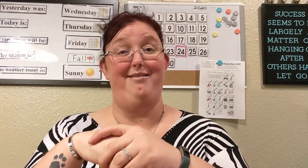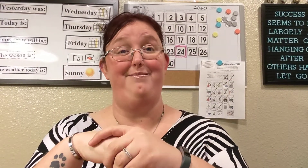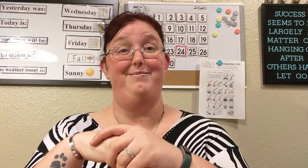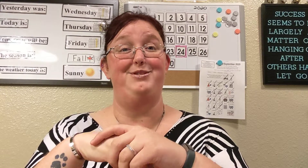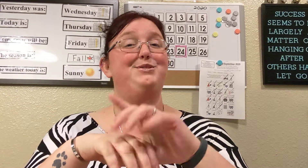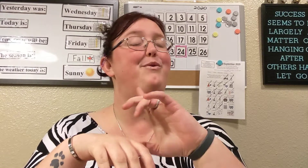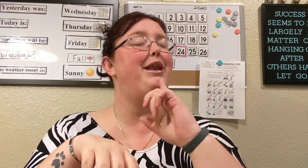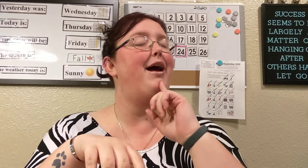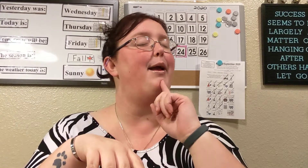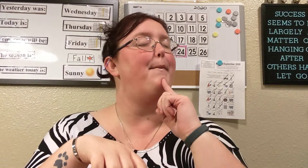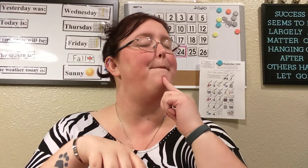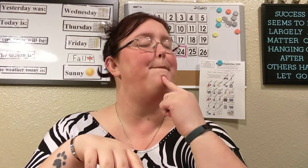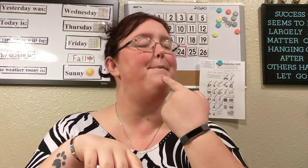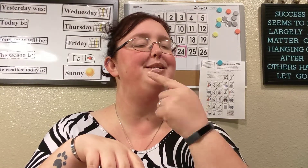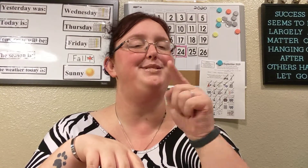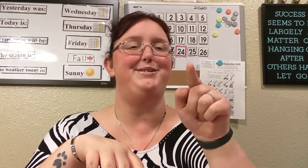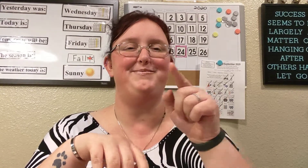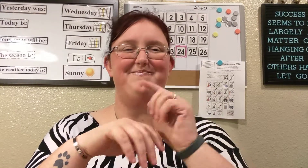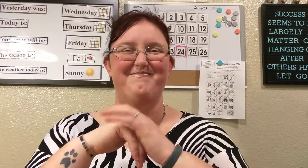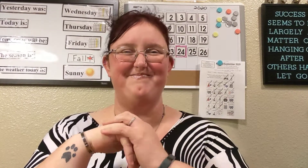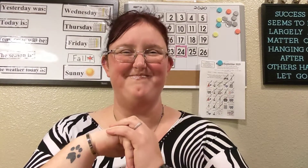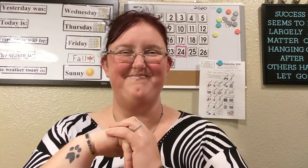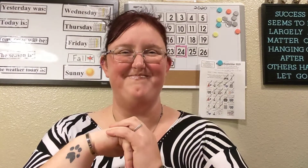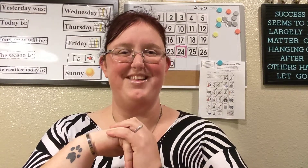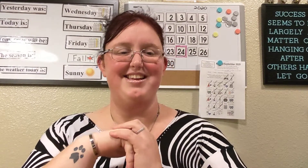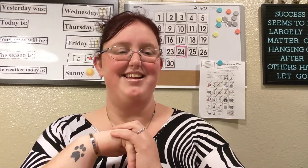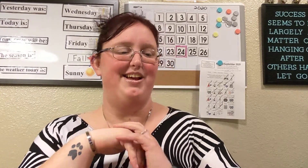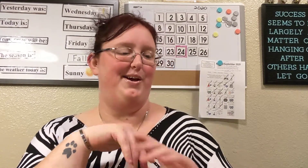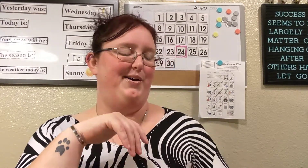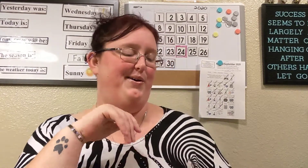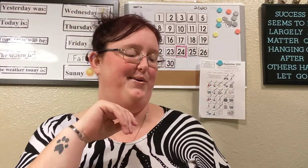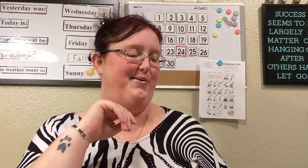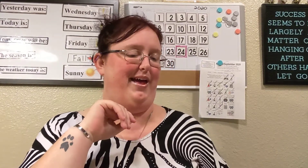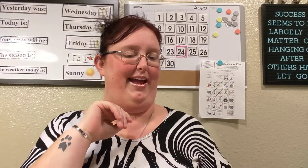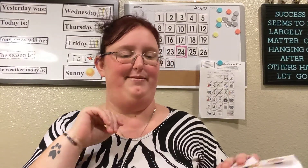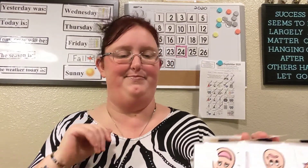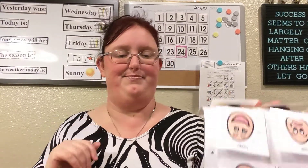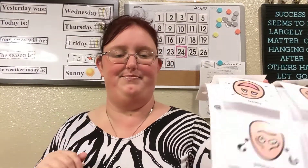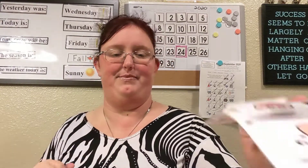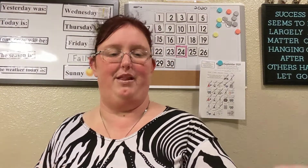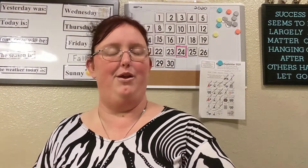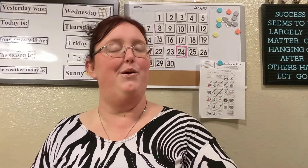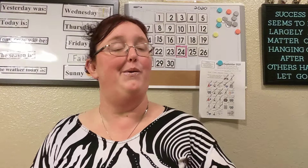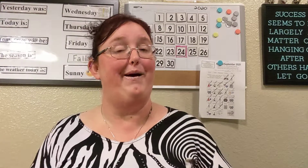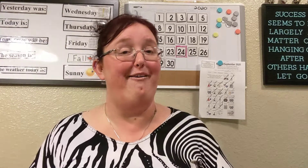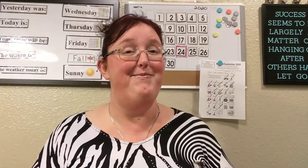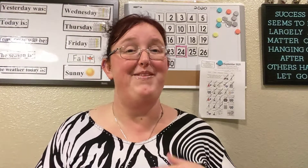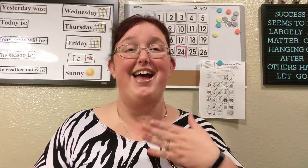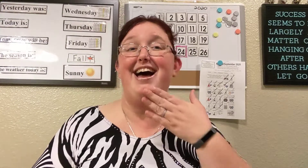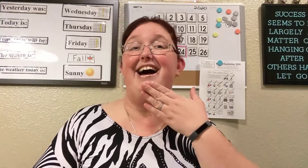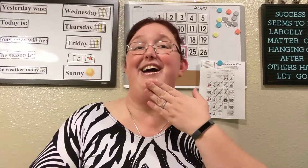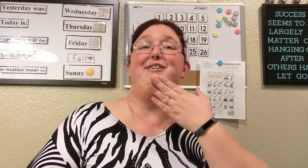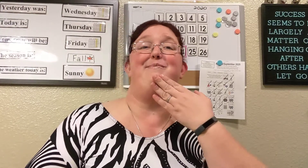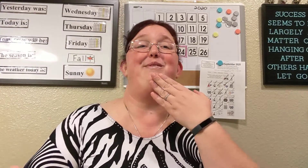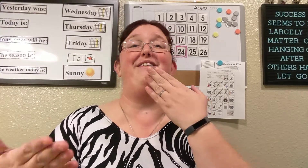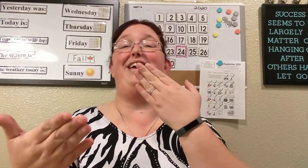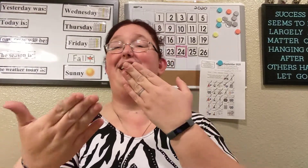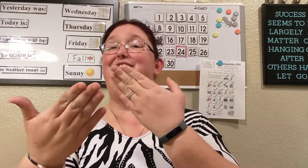just know that i miss you okay well i hope you have a